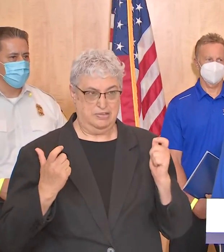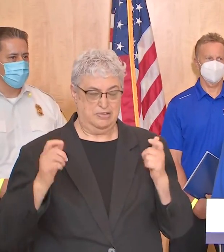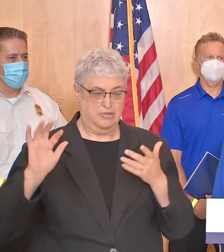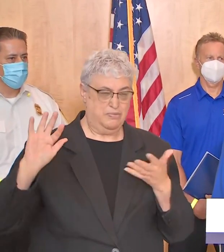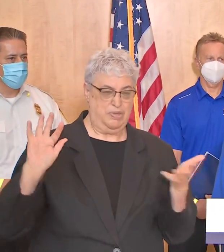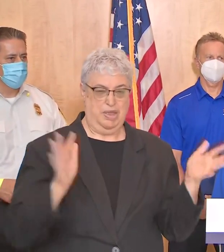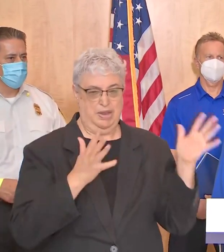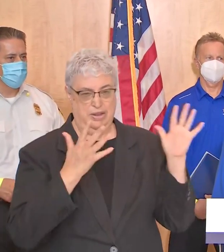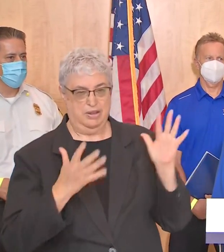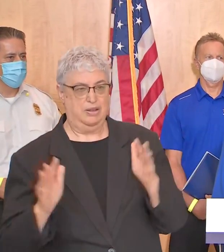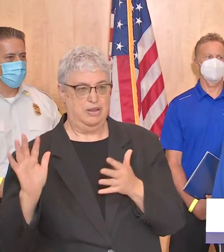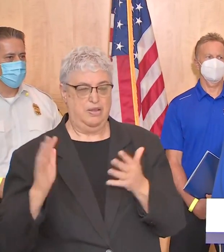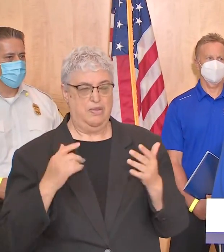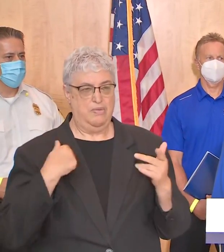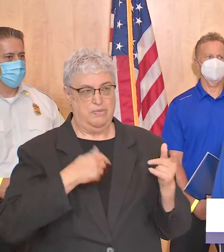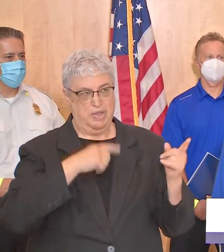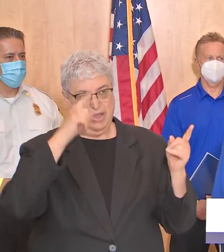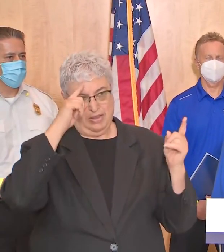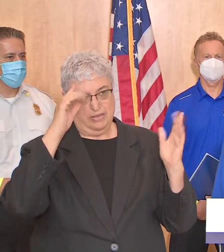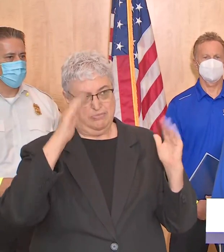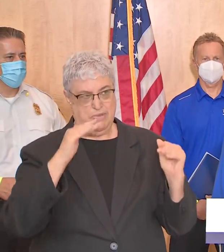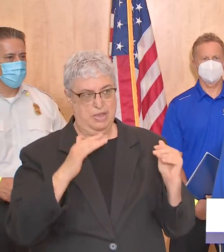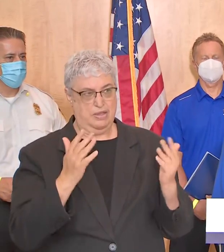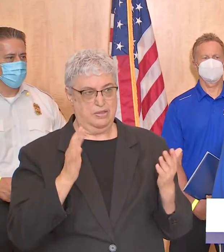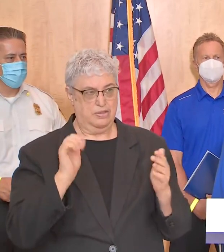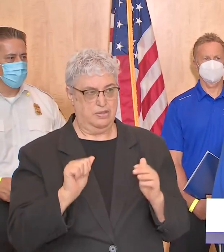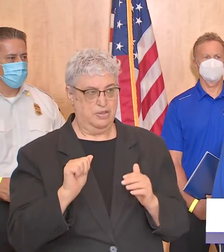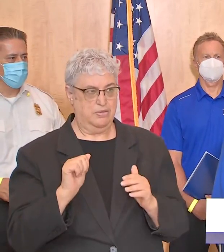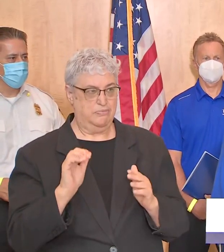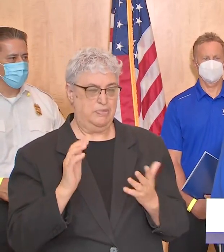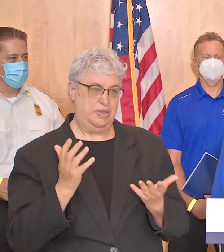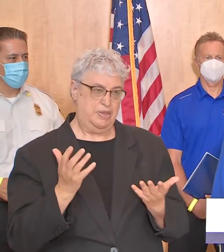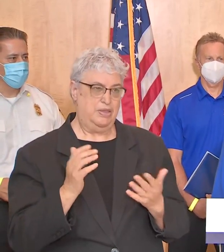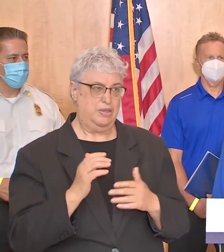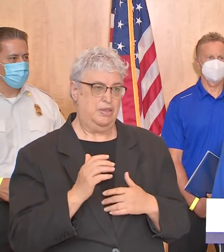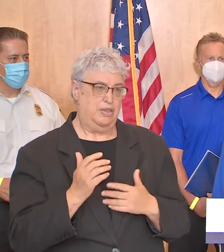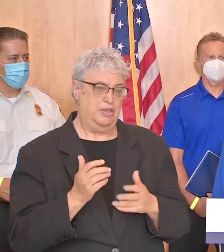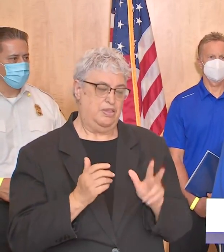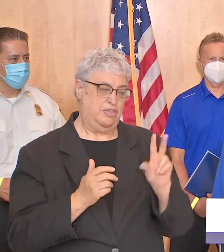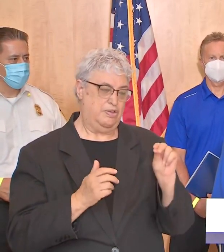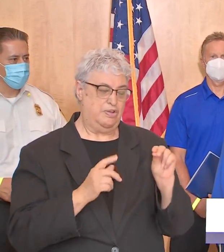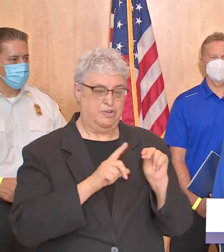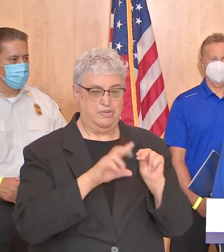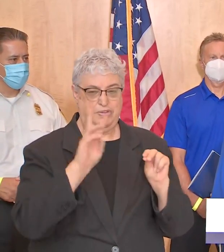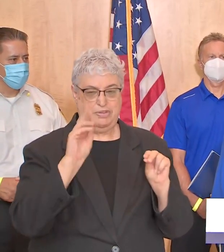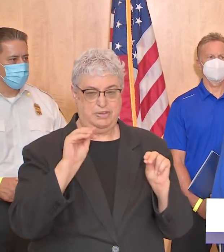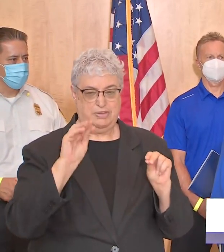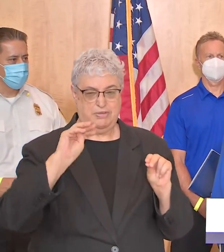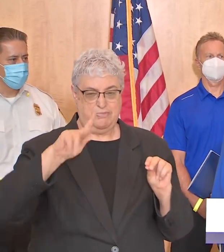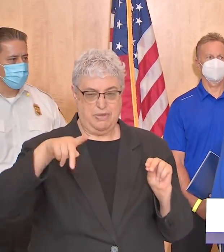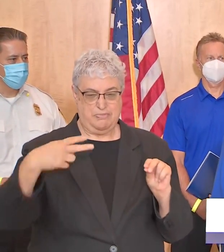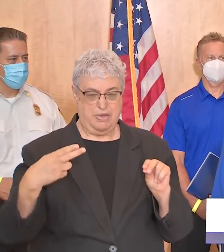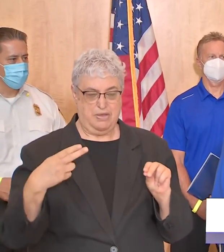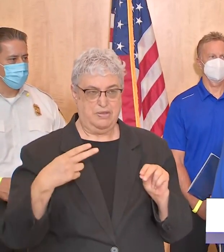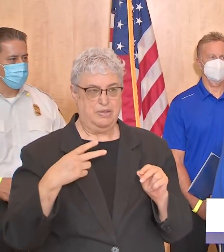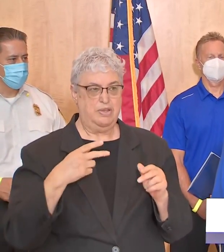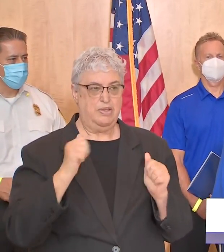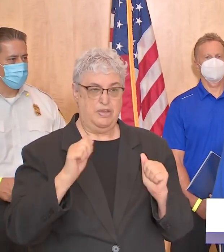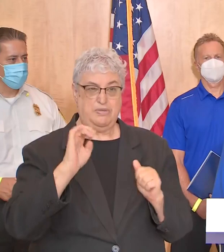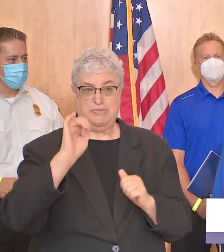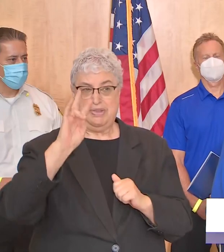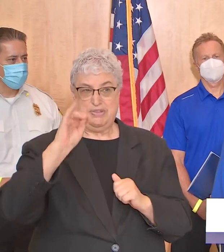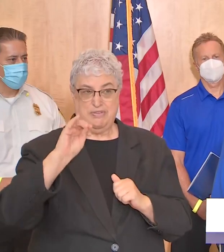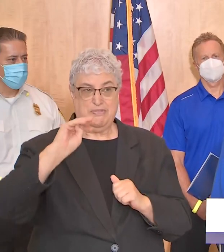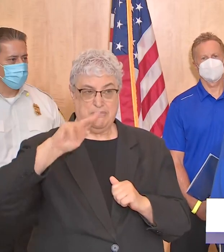now uh we're anticipating the wind could be anywhere from really it's from 30 to 60 miles per hour in some cases could be